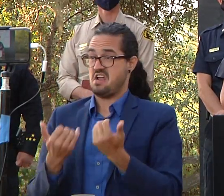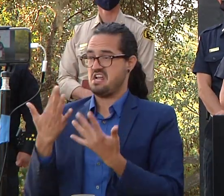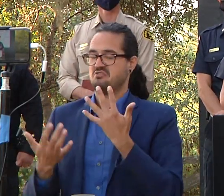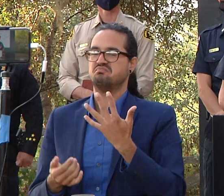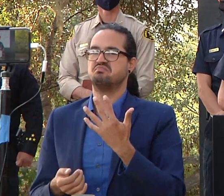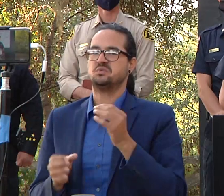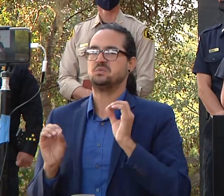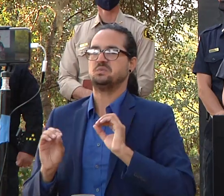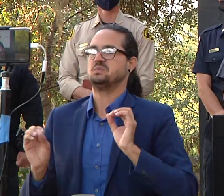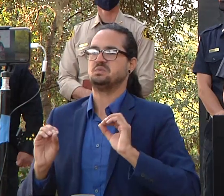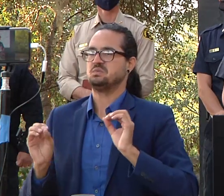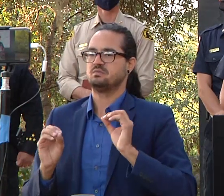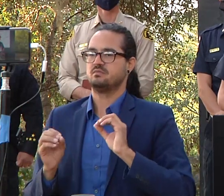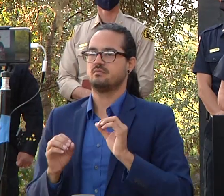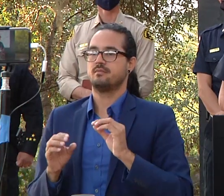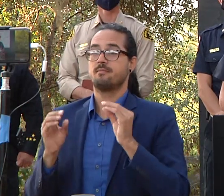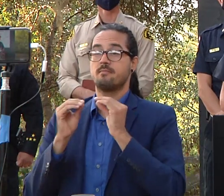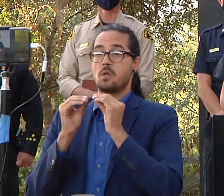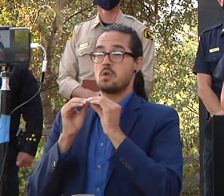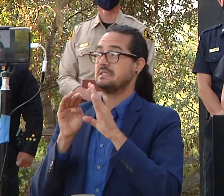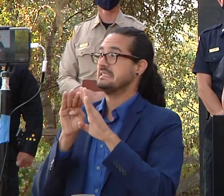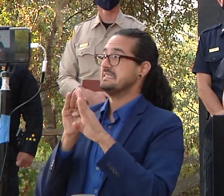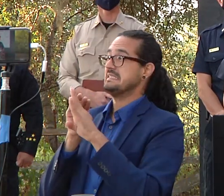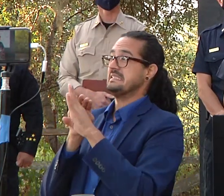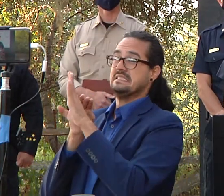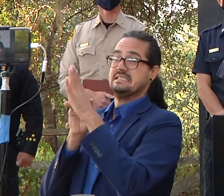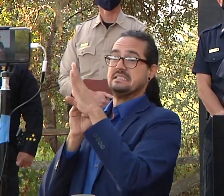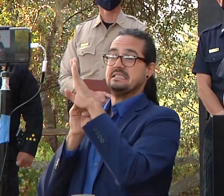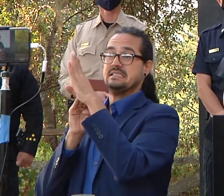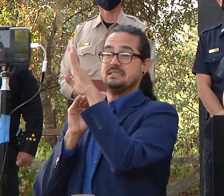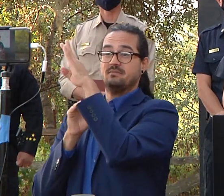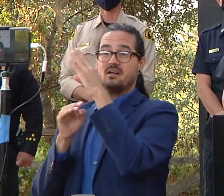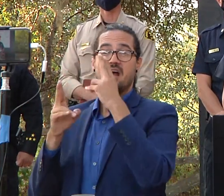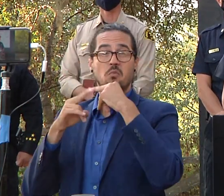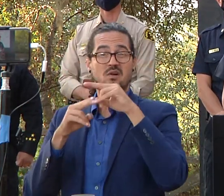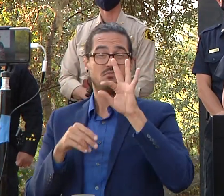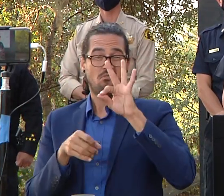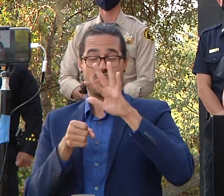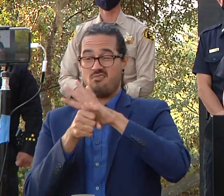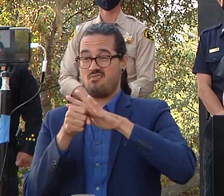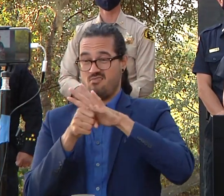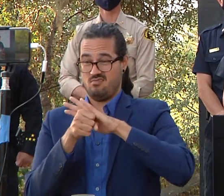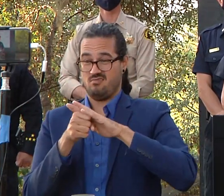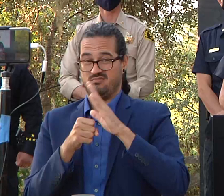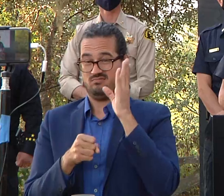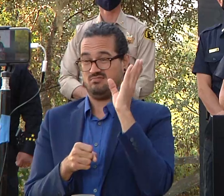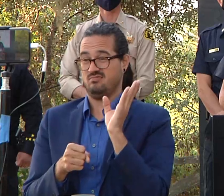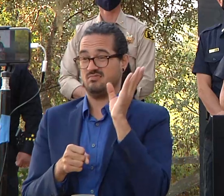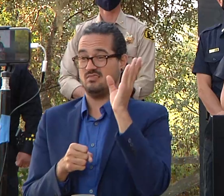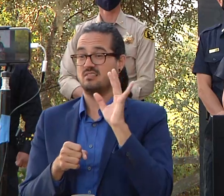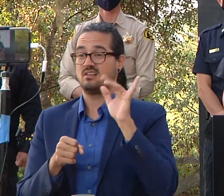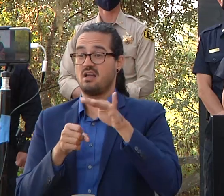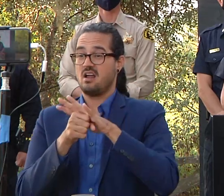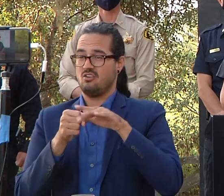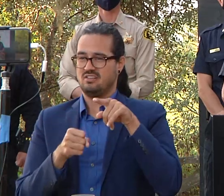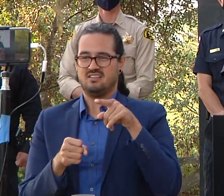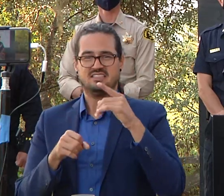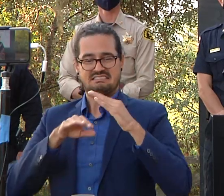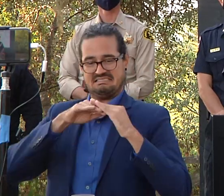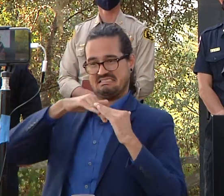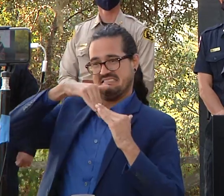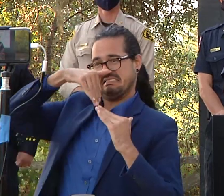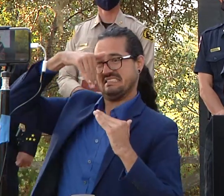into the steeper terrain and case in point is that highway nine corridor very very steep terrain we're seeing what's called rollout so